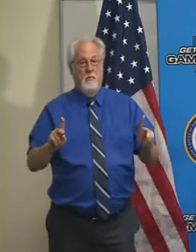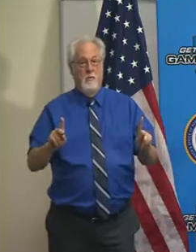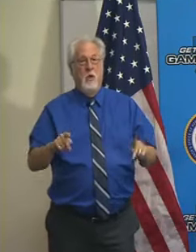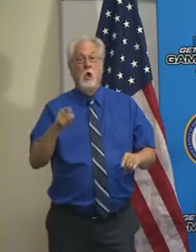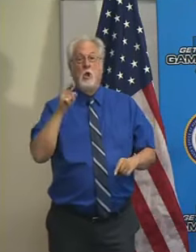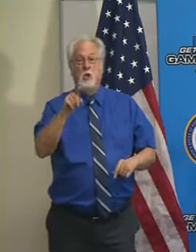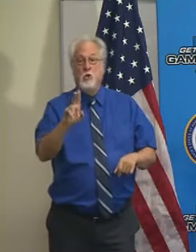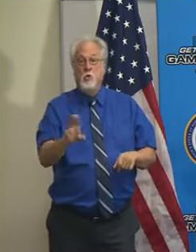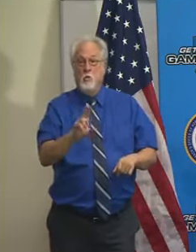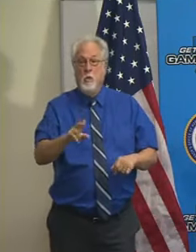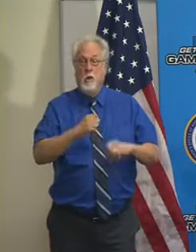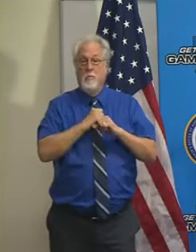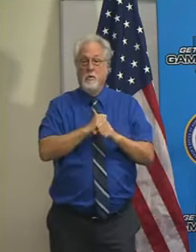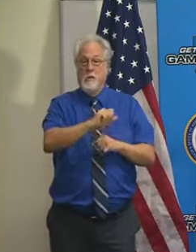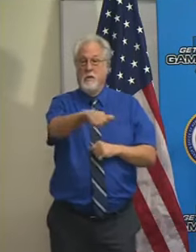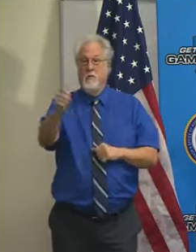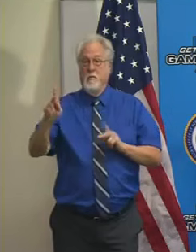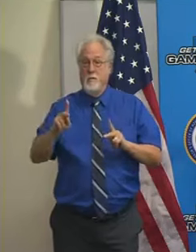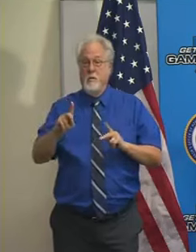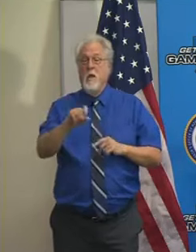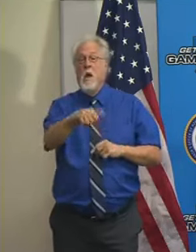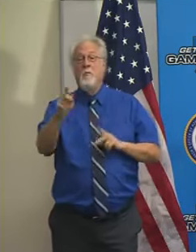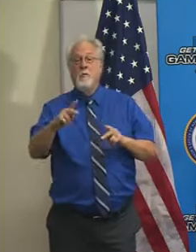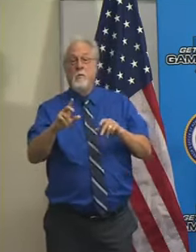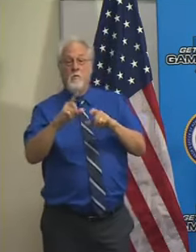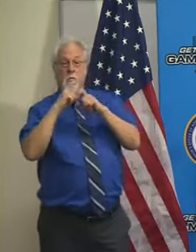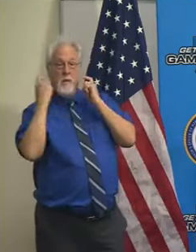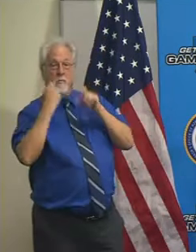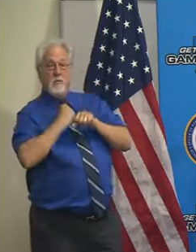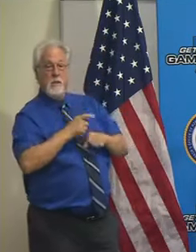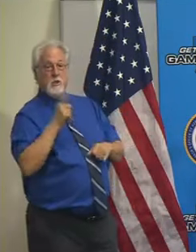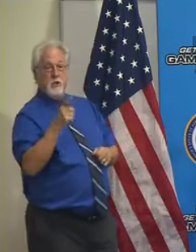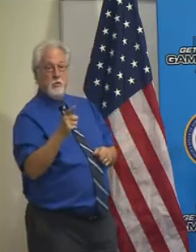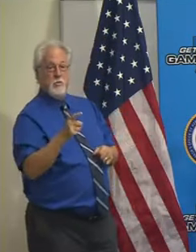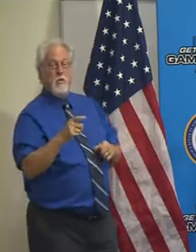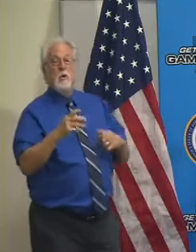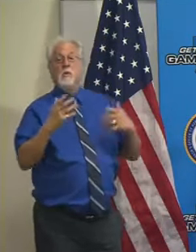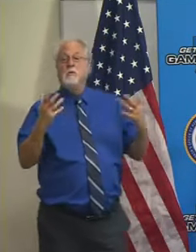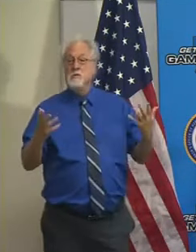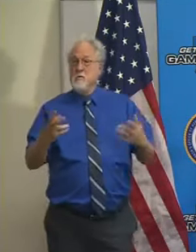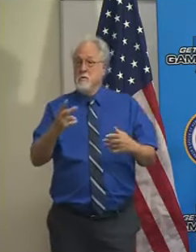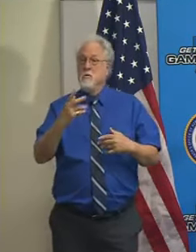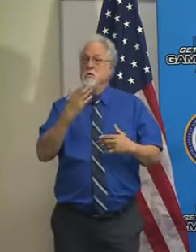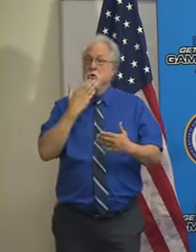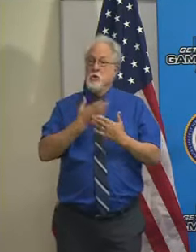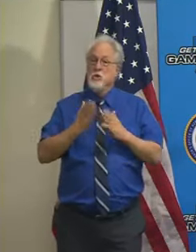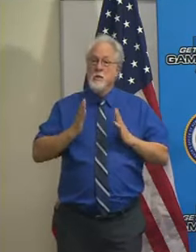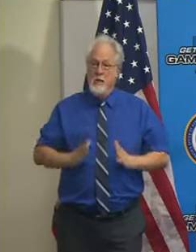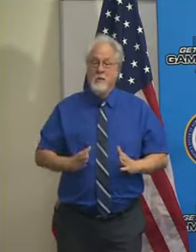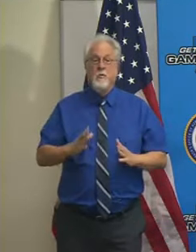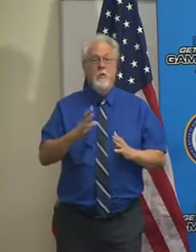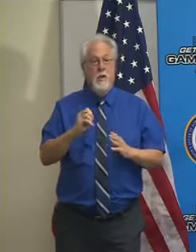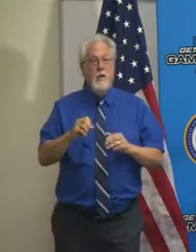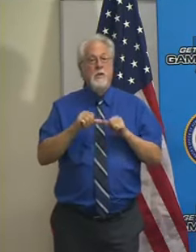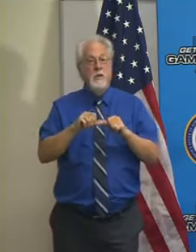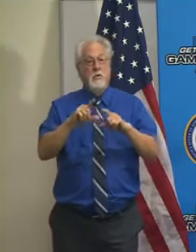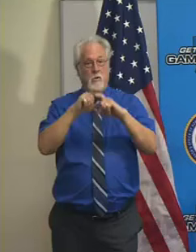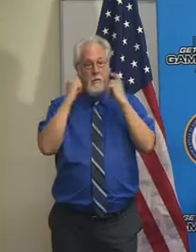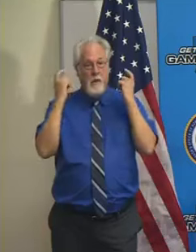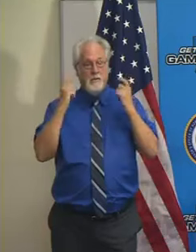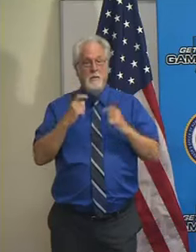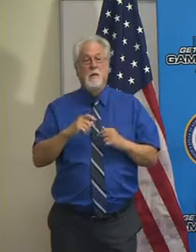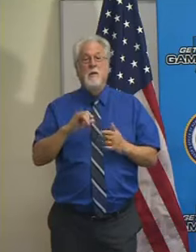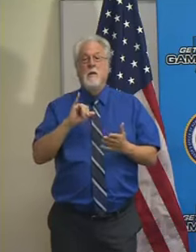You wear a mask to protect other people. Other people around you are wearing masks to protect you. So let's be a good neighbor, and let's continue to wear our masks.